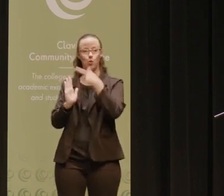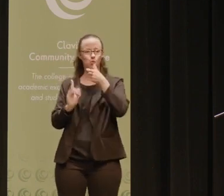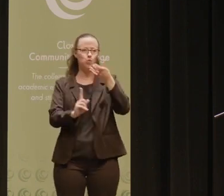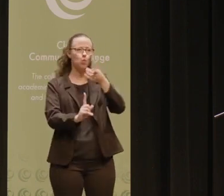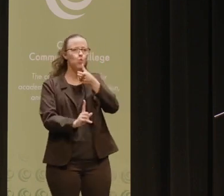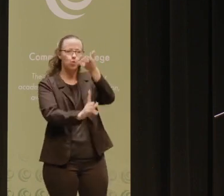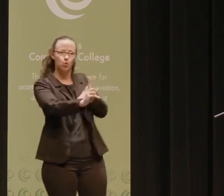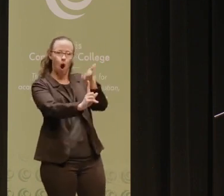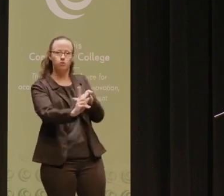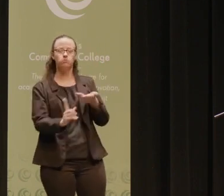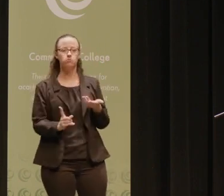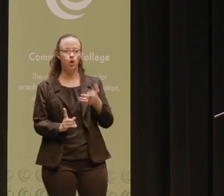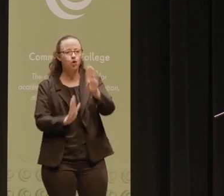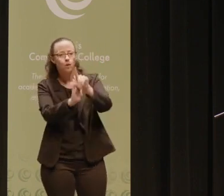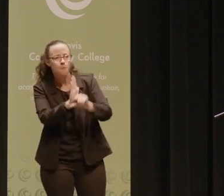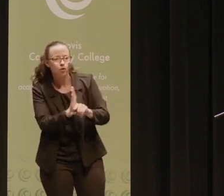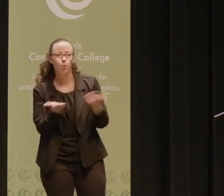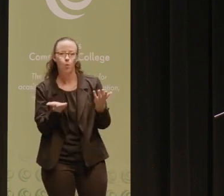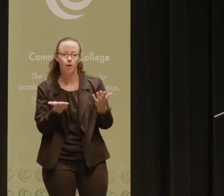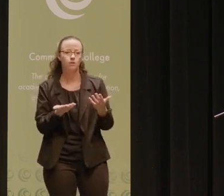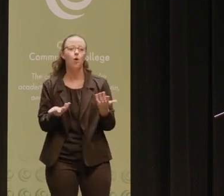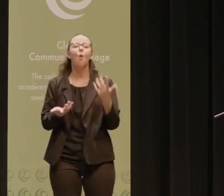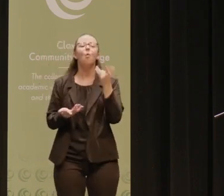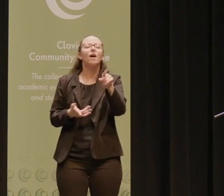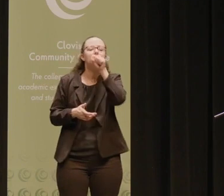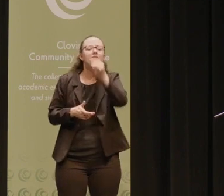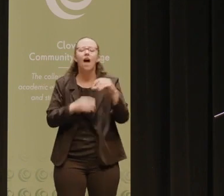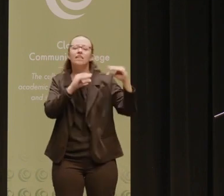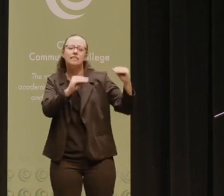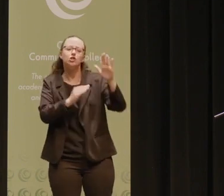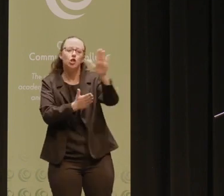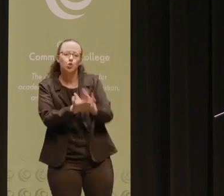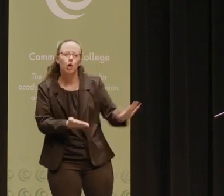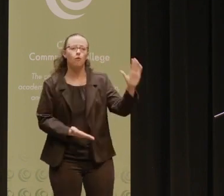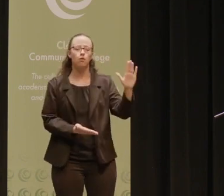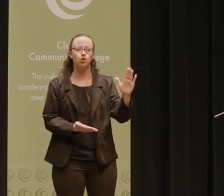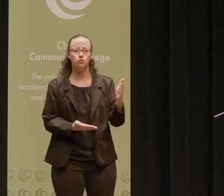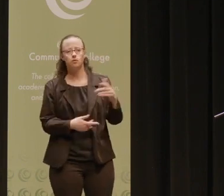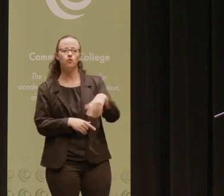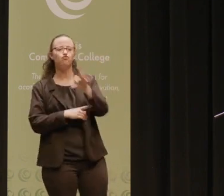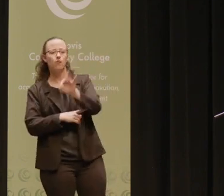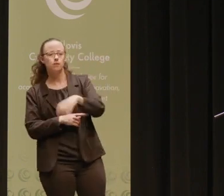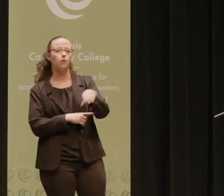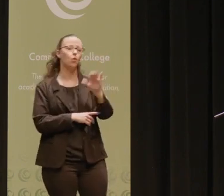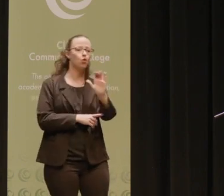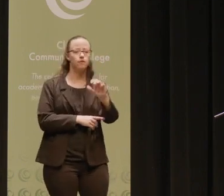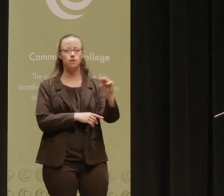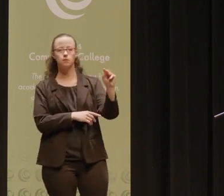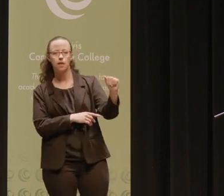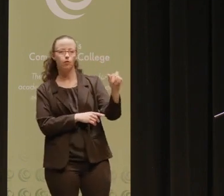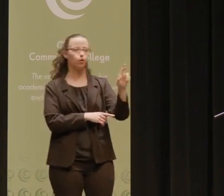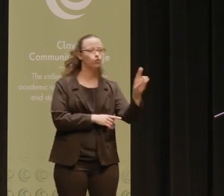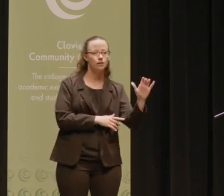are, where you come from, and what do we love most about teaching at Clovis or Fresno or Madeira or Readley. And we